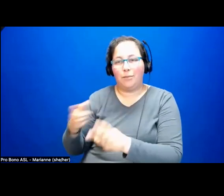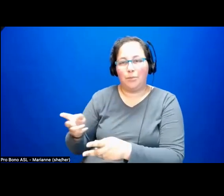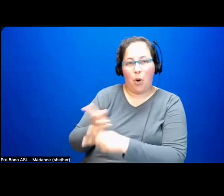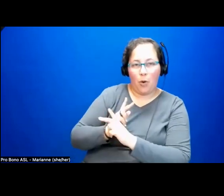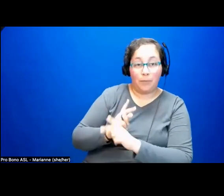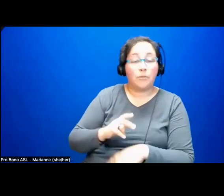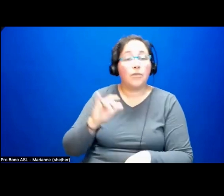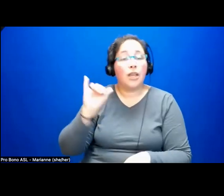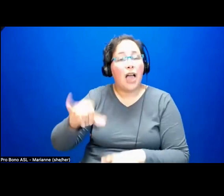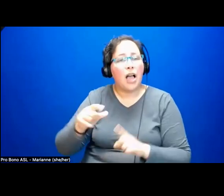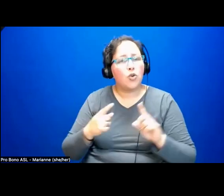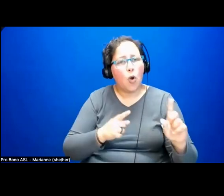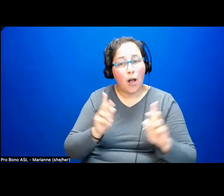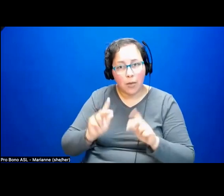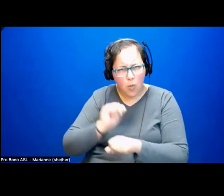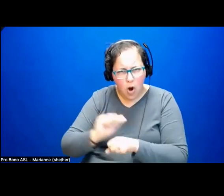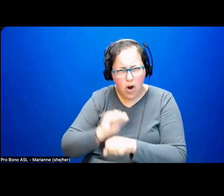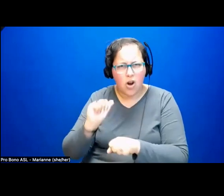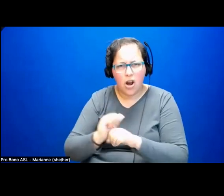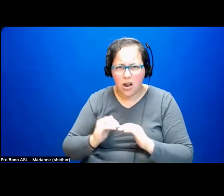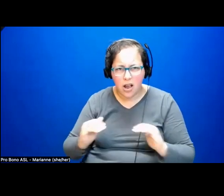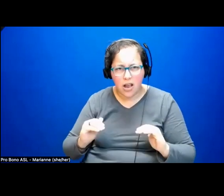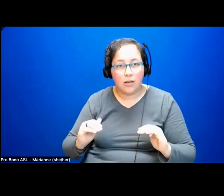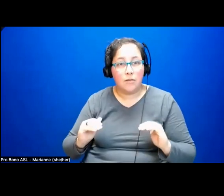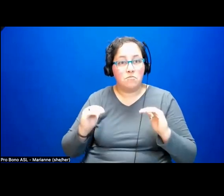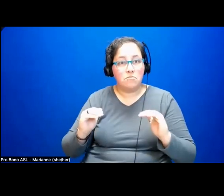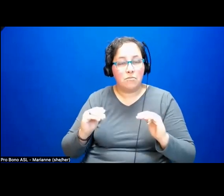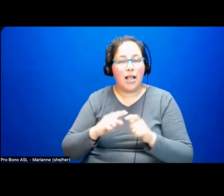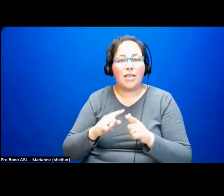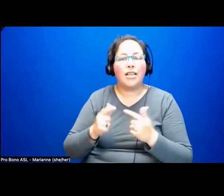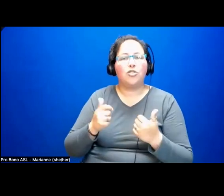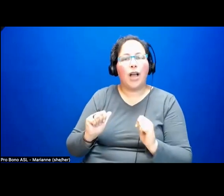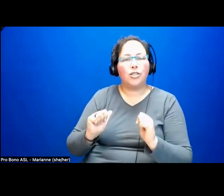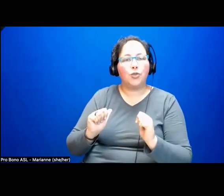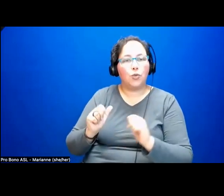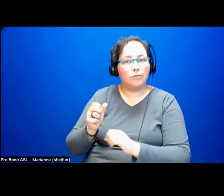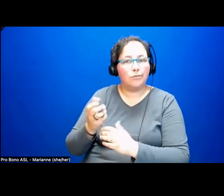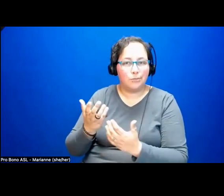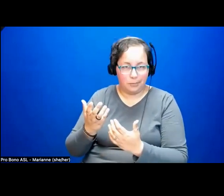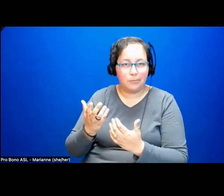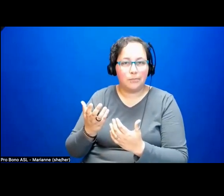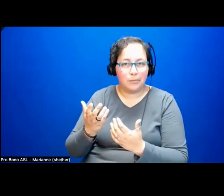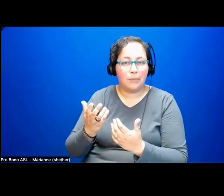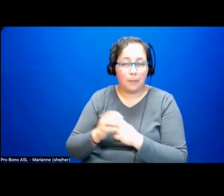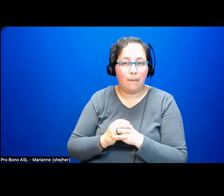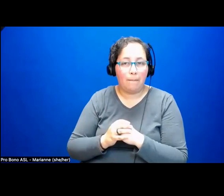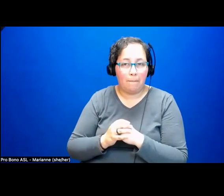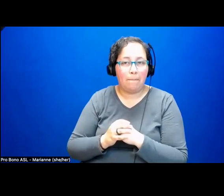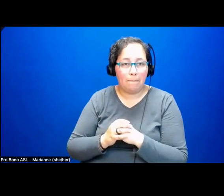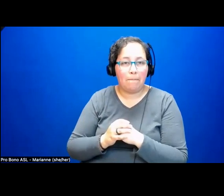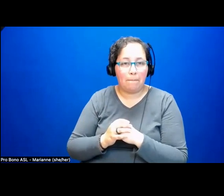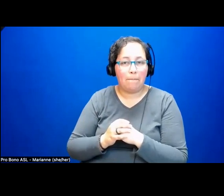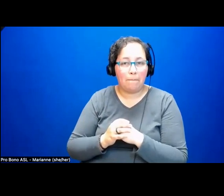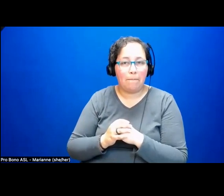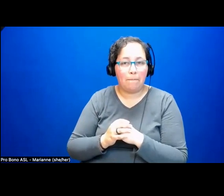working toward, in order to counter, by every means possible, the